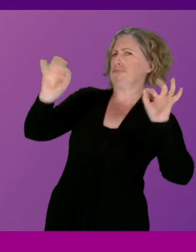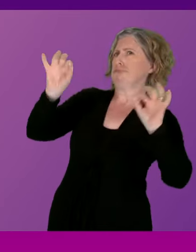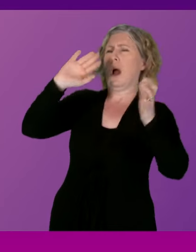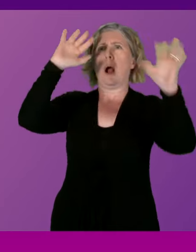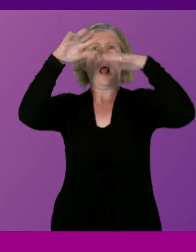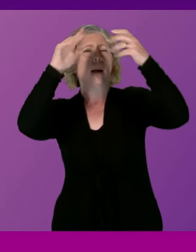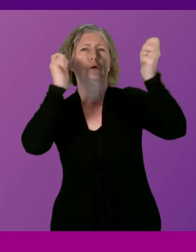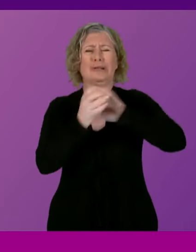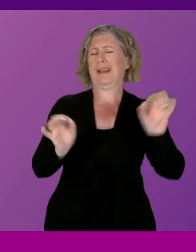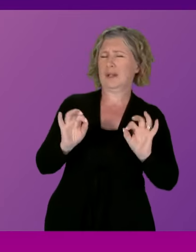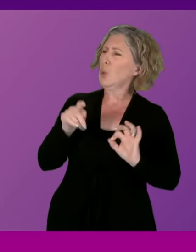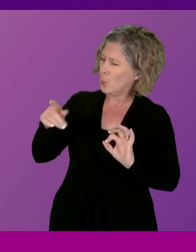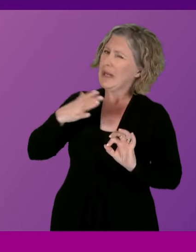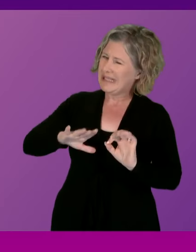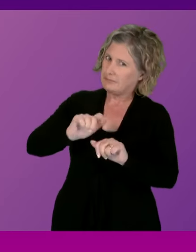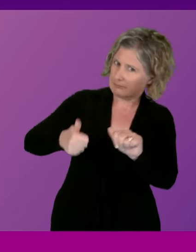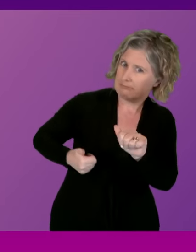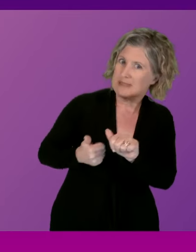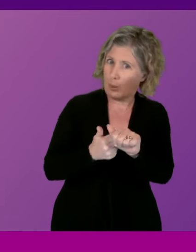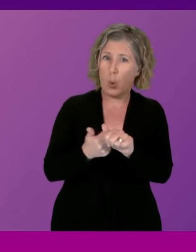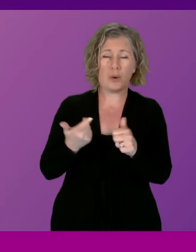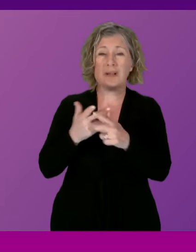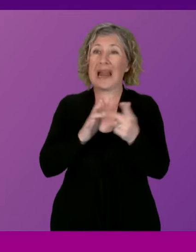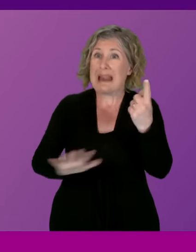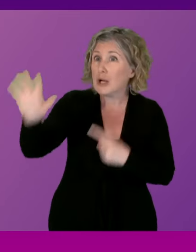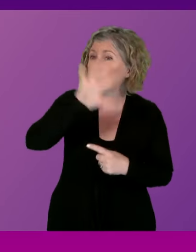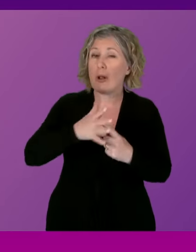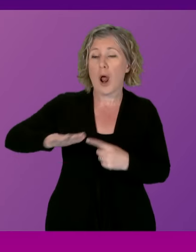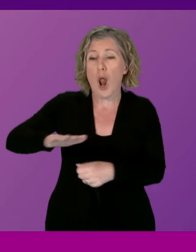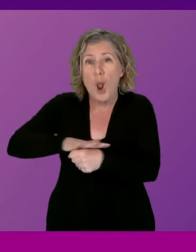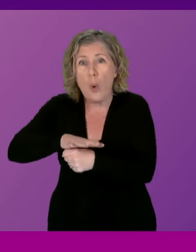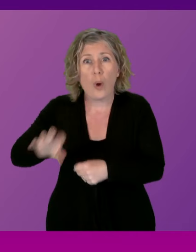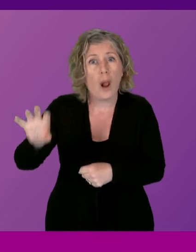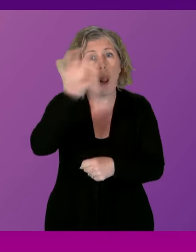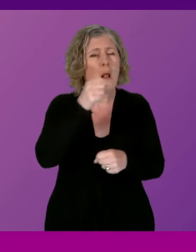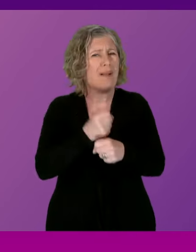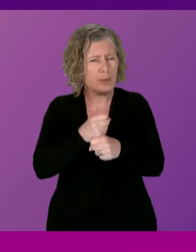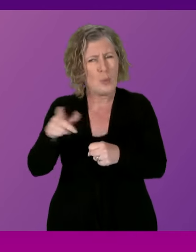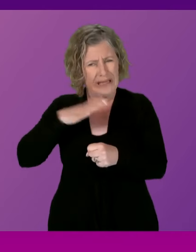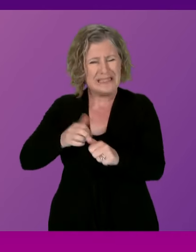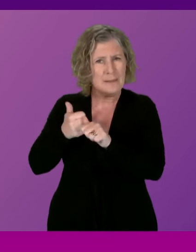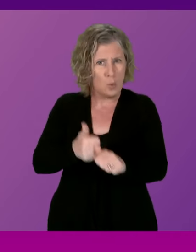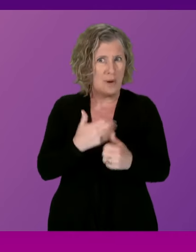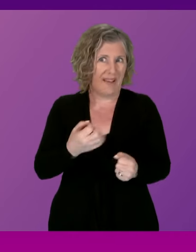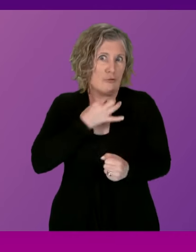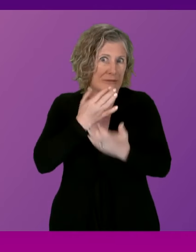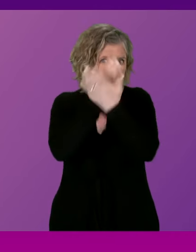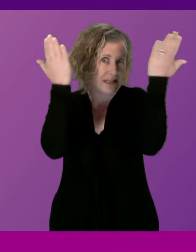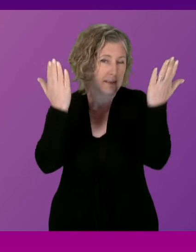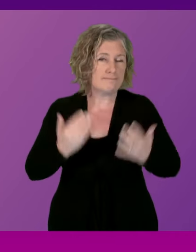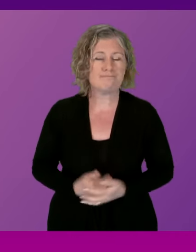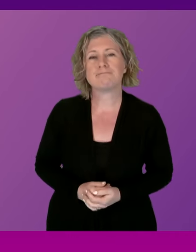indeed support anybody, be it national government, be it local government, in order to tackle the dangers of the climate crisis. Pauline McNeill.